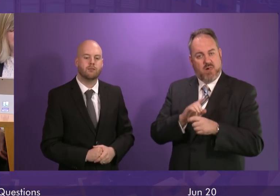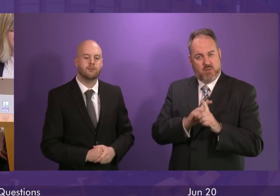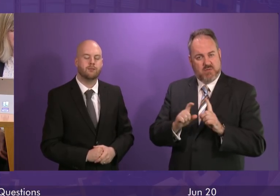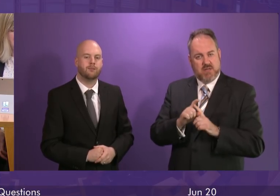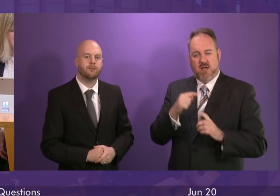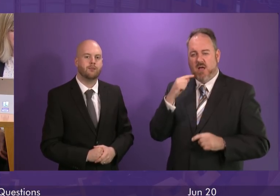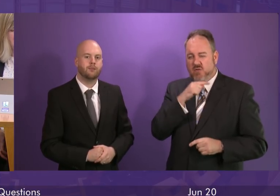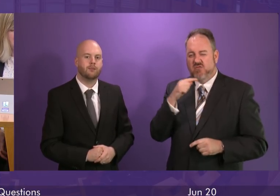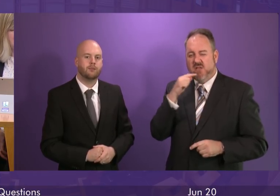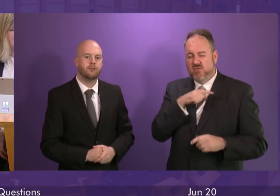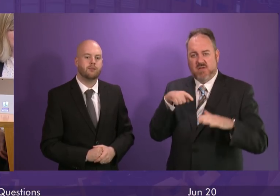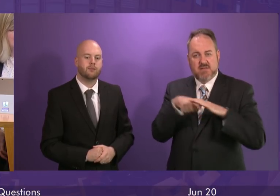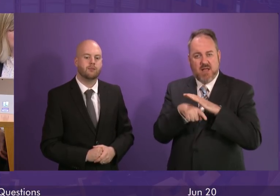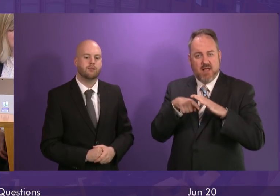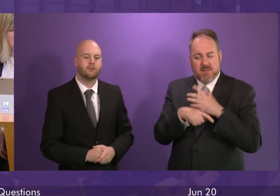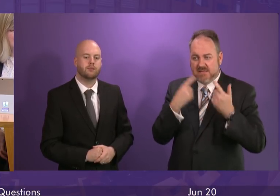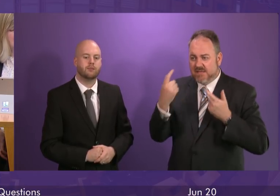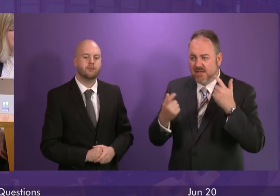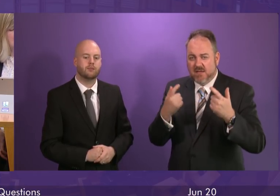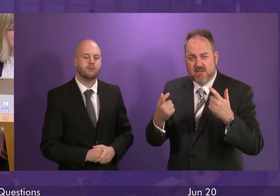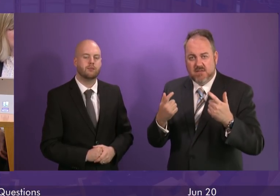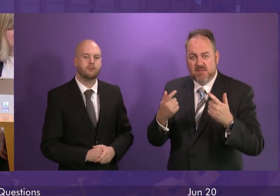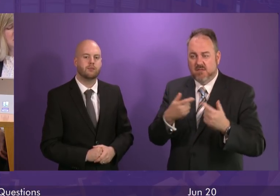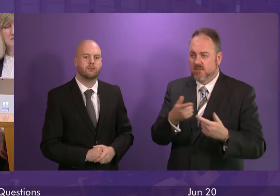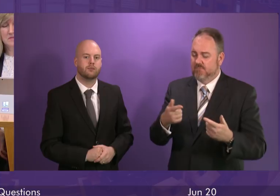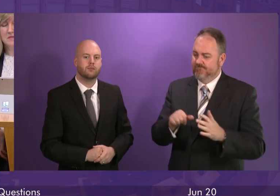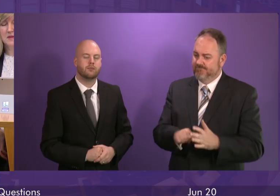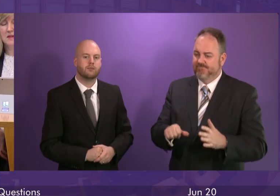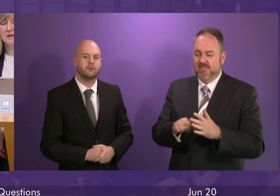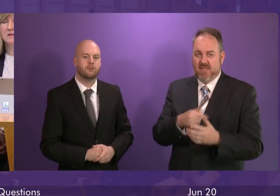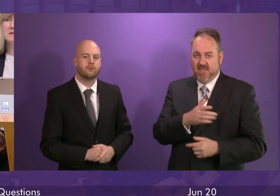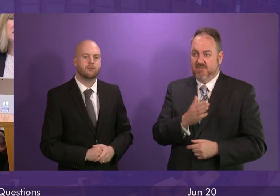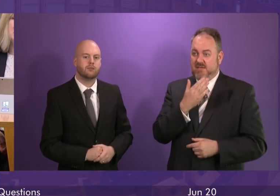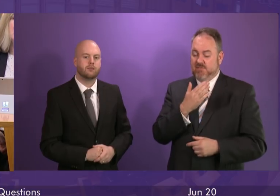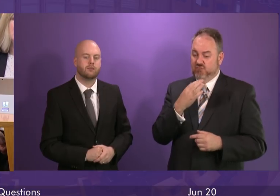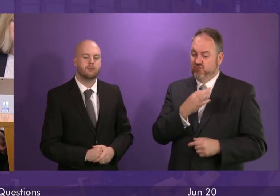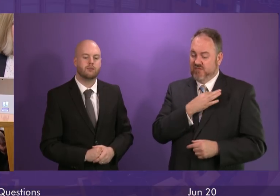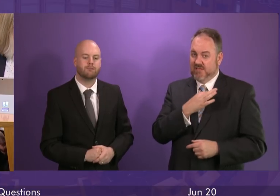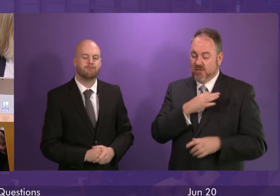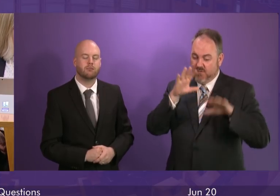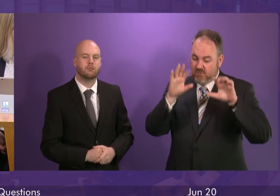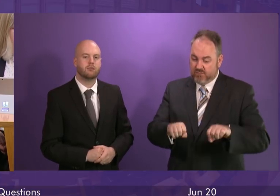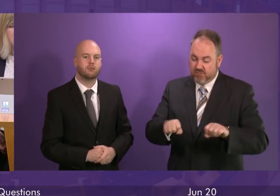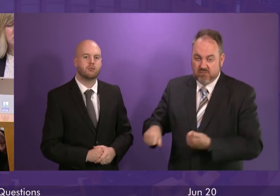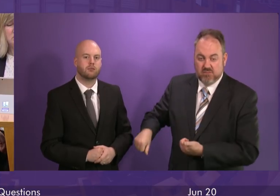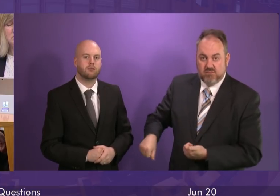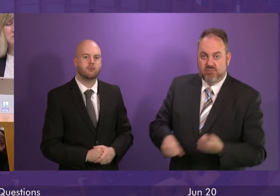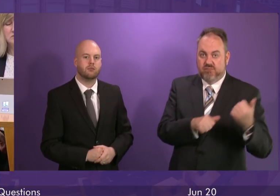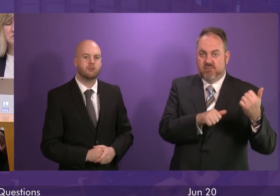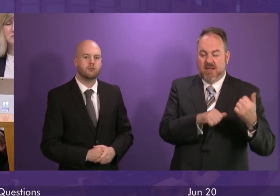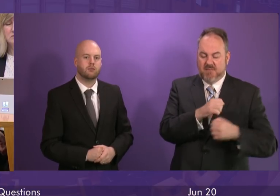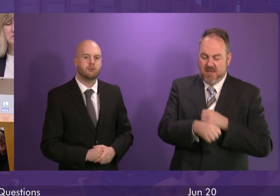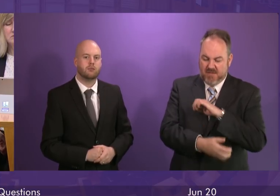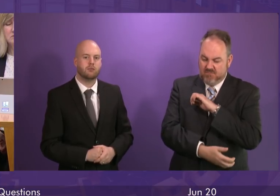asylum seekers in Glasgow while we celebrate the refugee festival will be facing the threat of mass evictions and